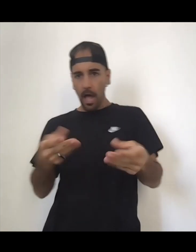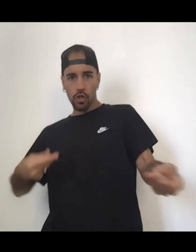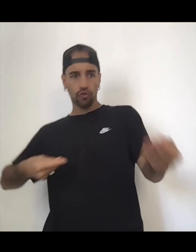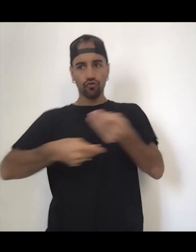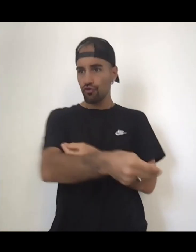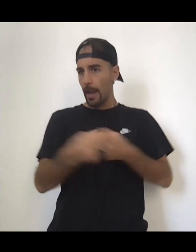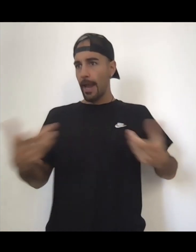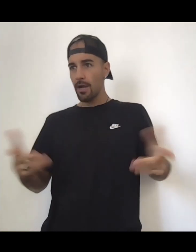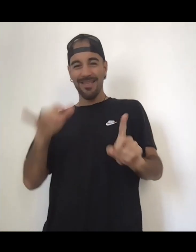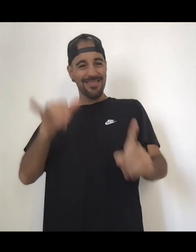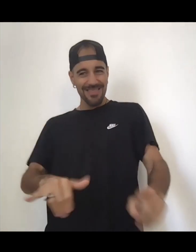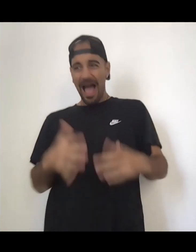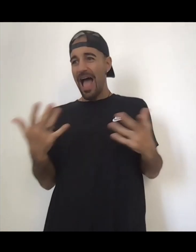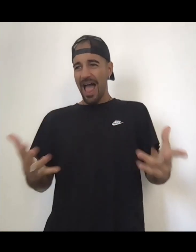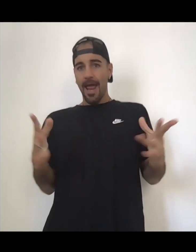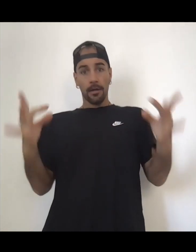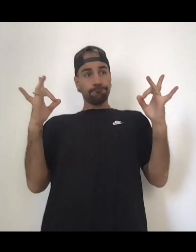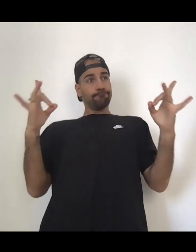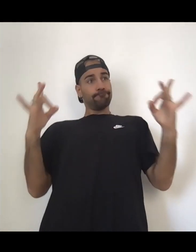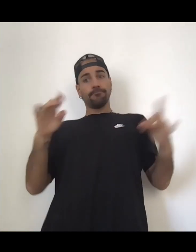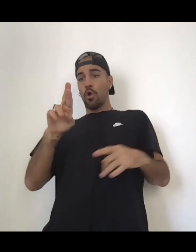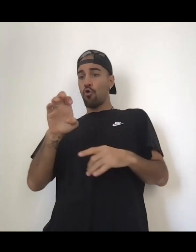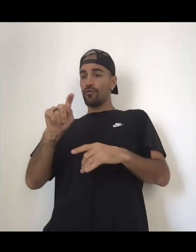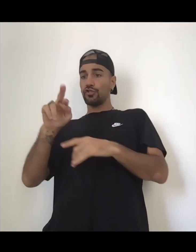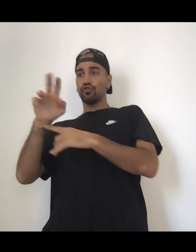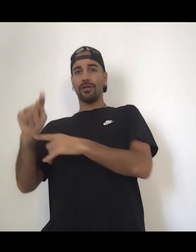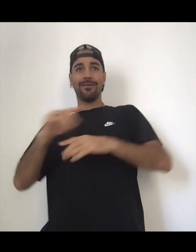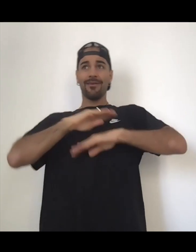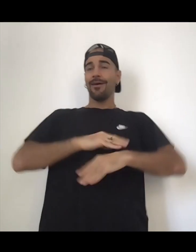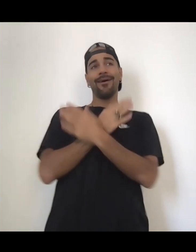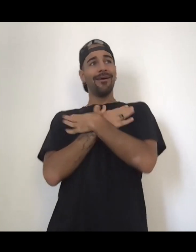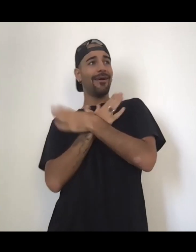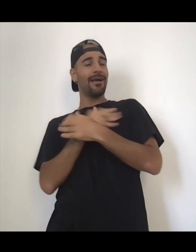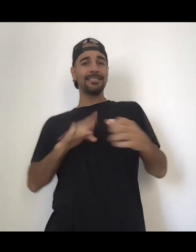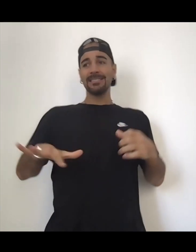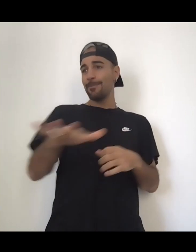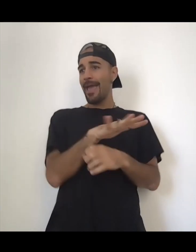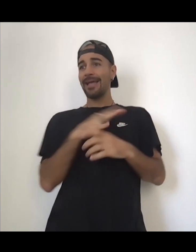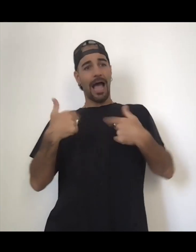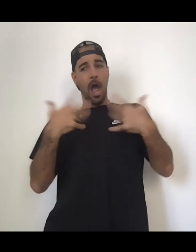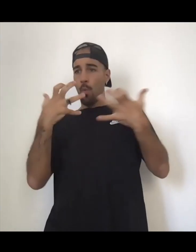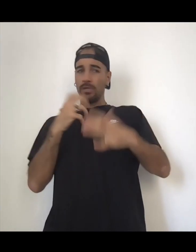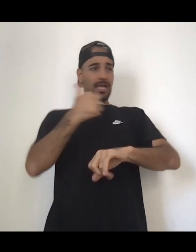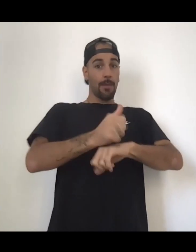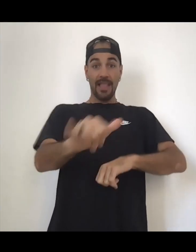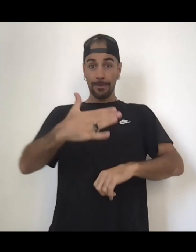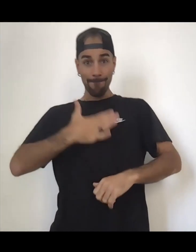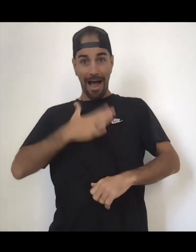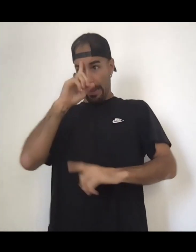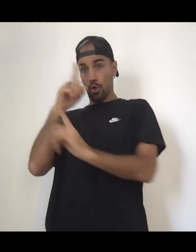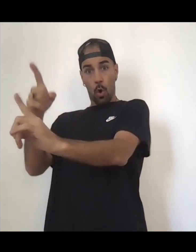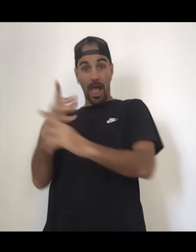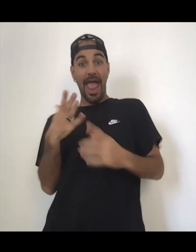these are things that I want to do personally and I am sitting in that understanding and belief system that I know it will happen because